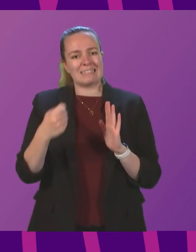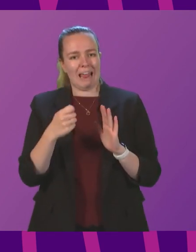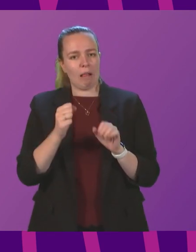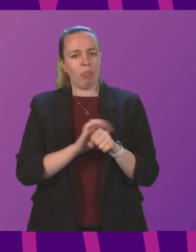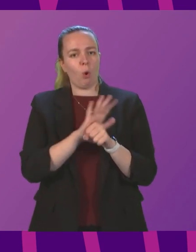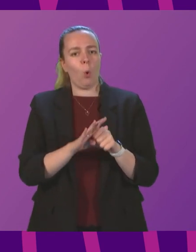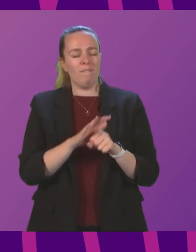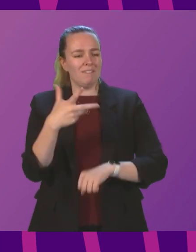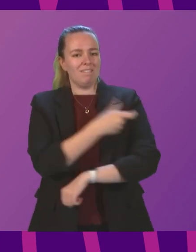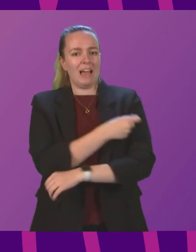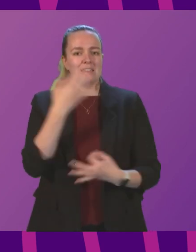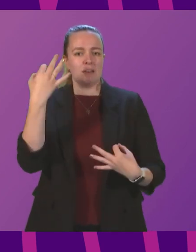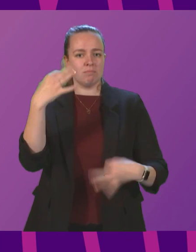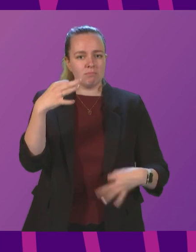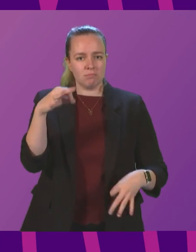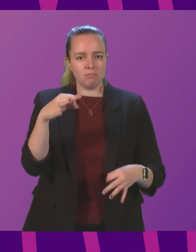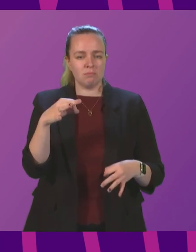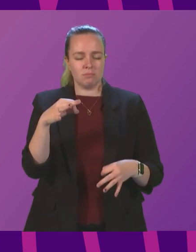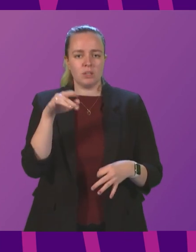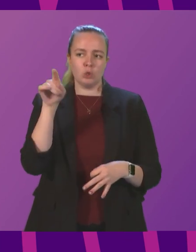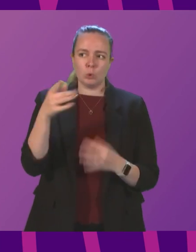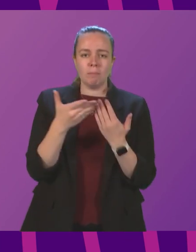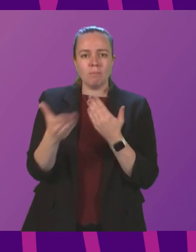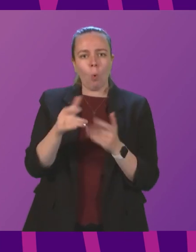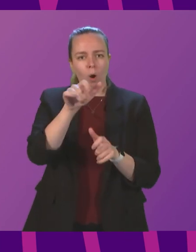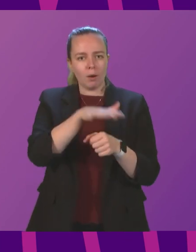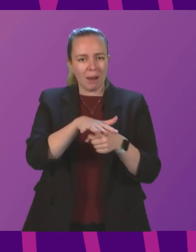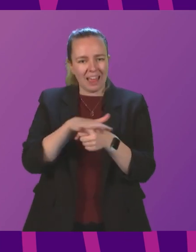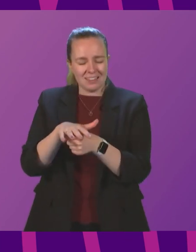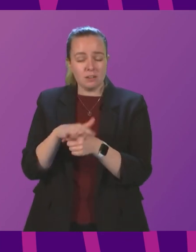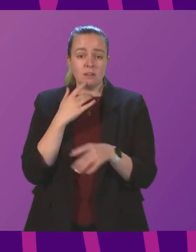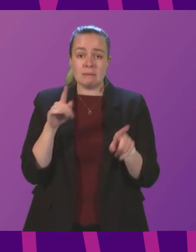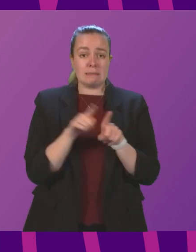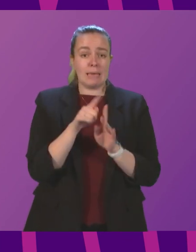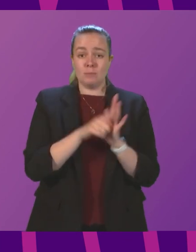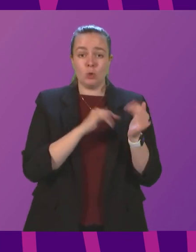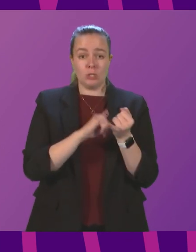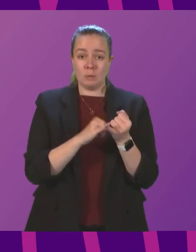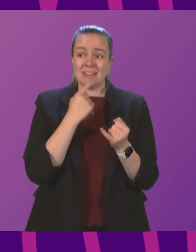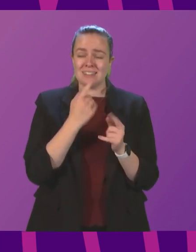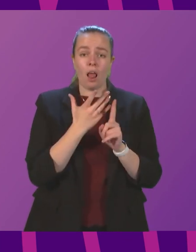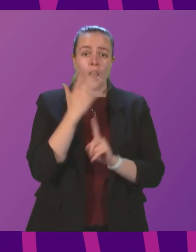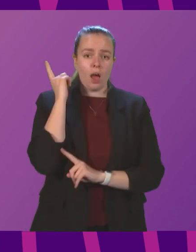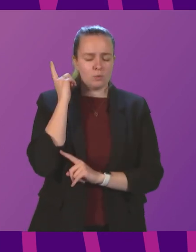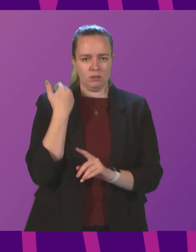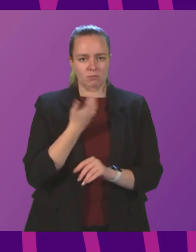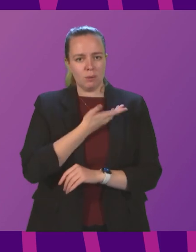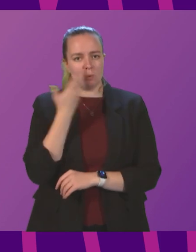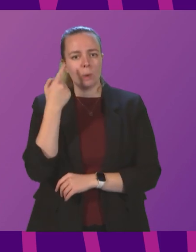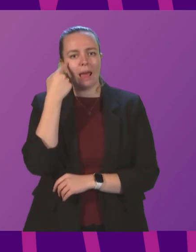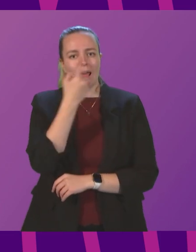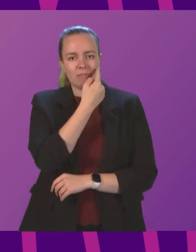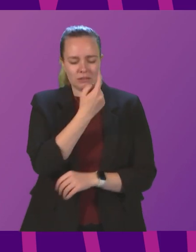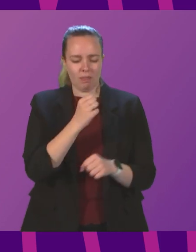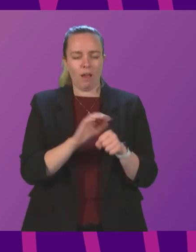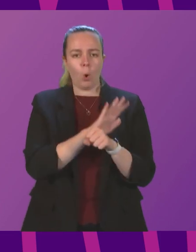passport scheme to more premises. The same John Swinney, who just last week said there was no evidence that COVID